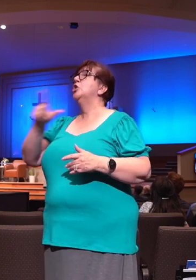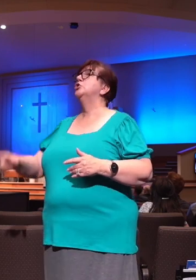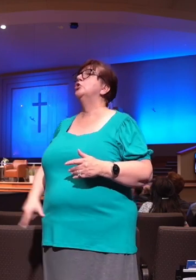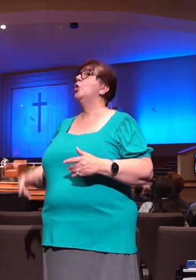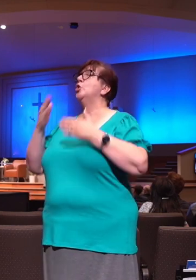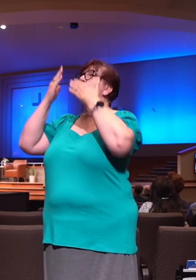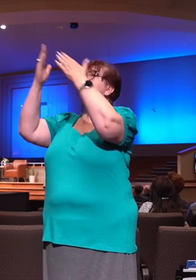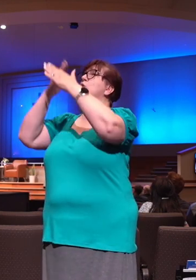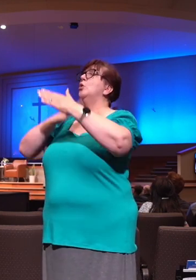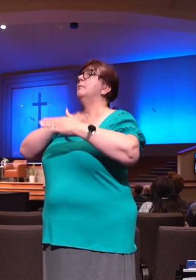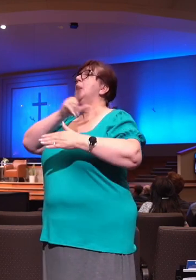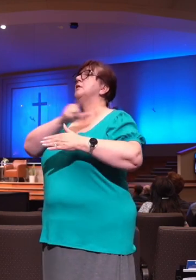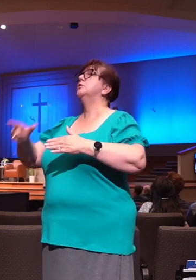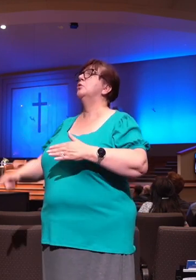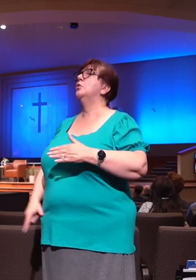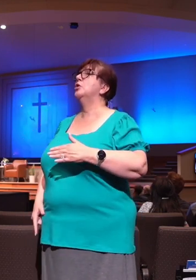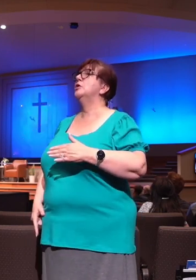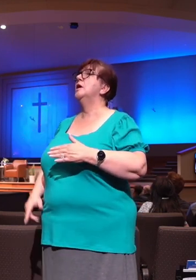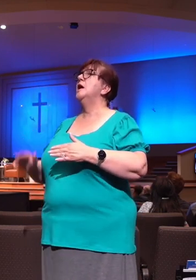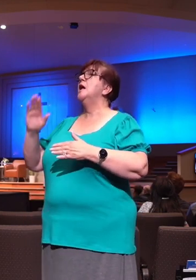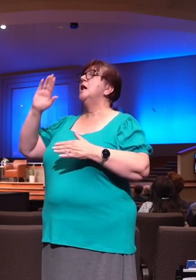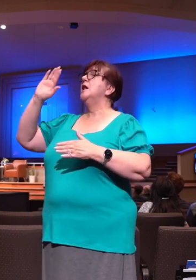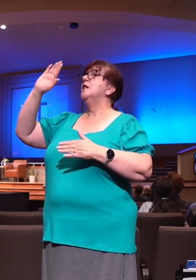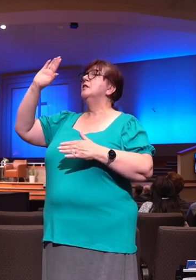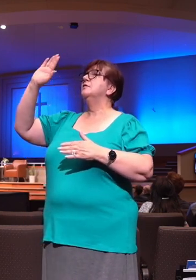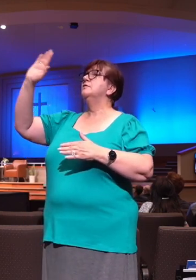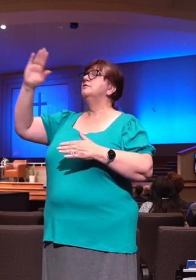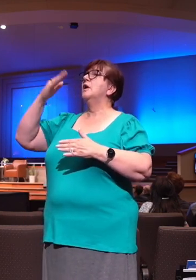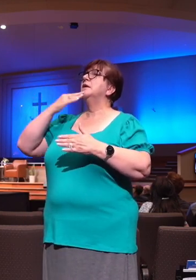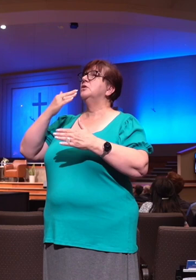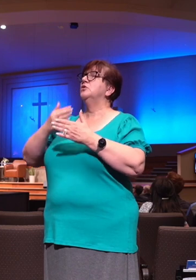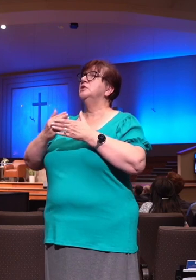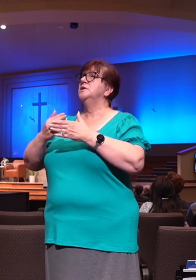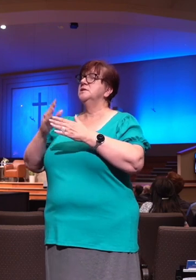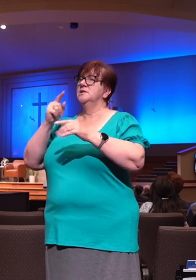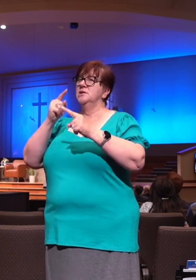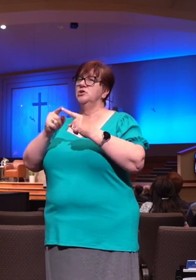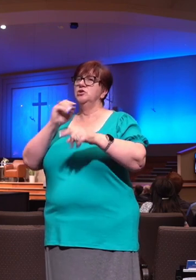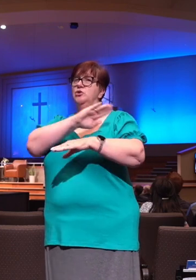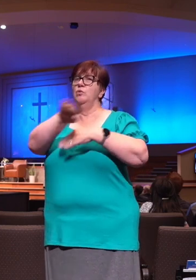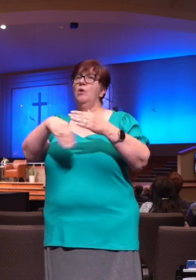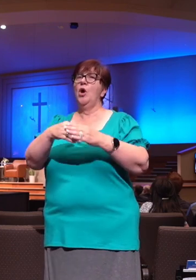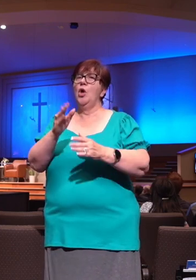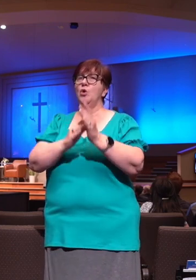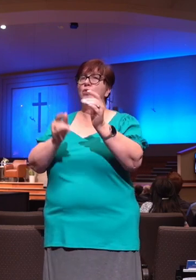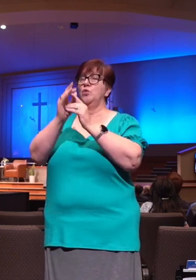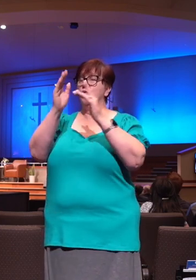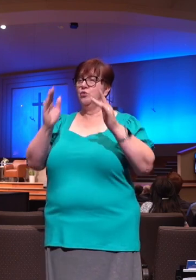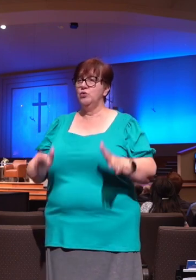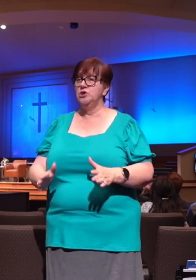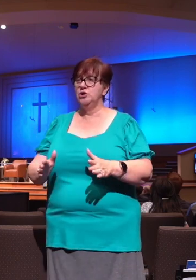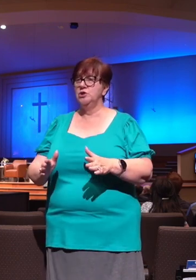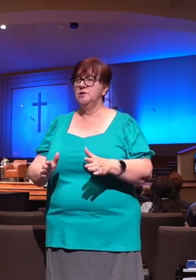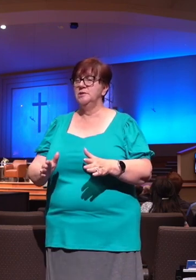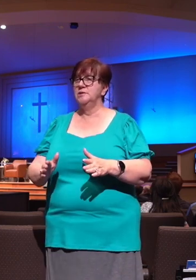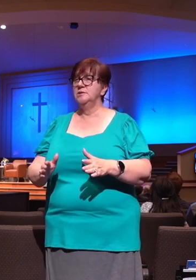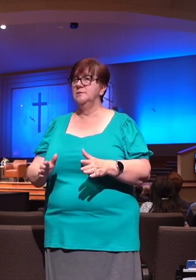extendeth not to thee, but to the saints that are on the earth and to the excellent in whom is all my delight. So